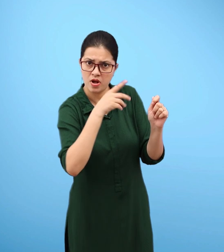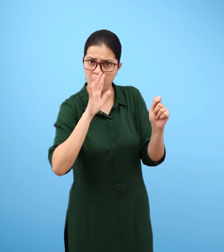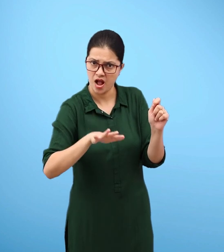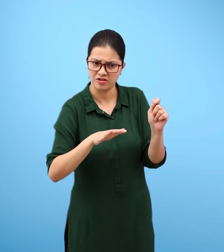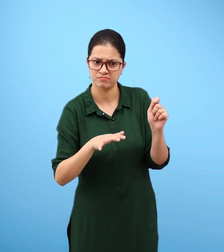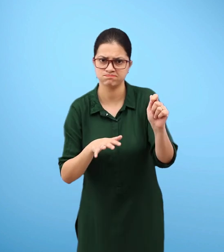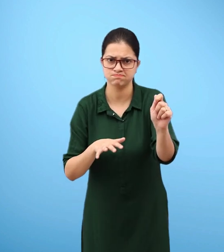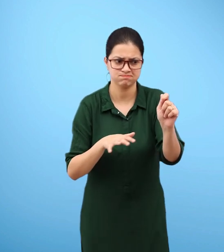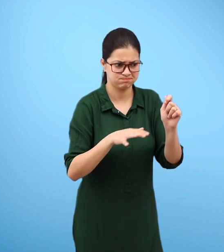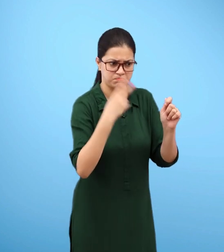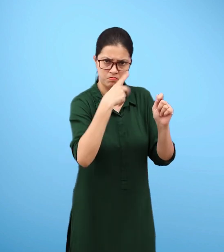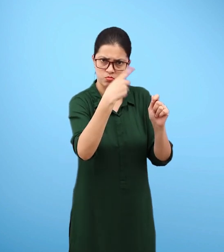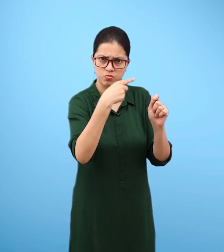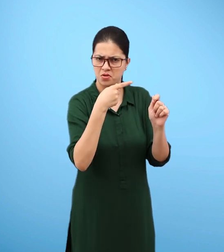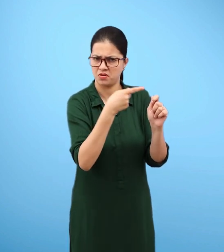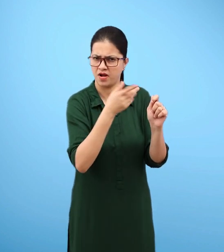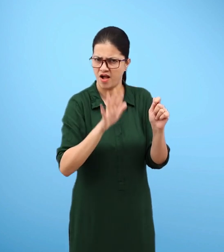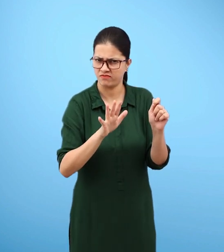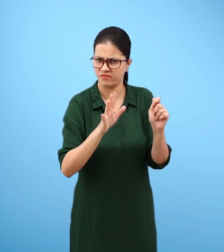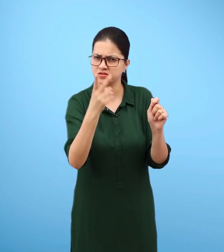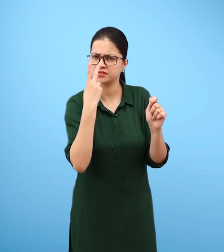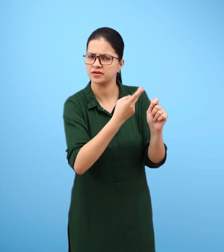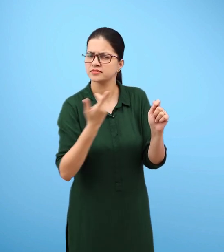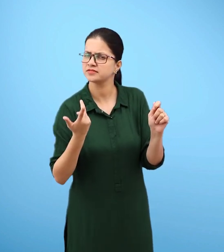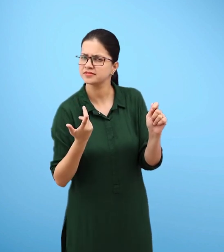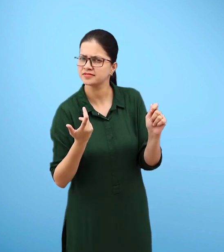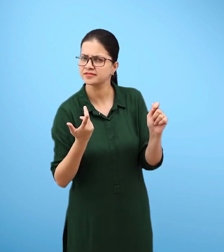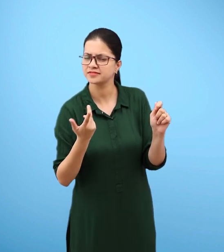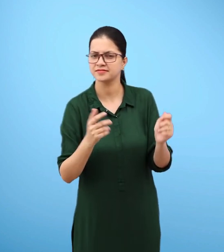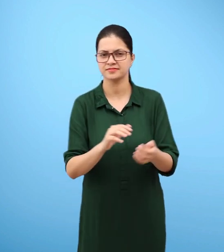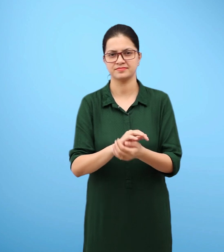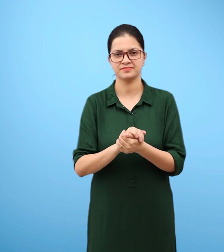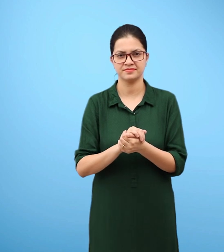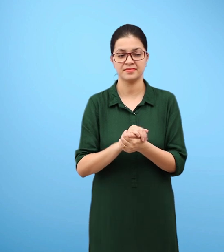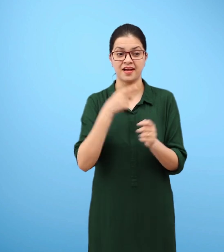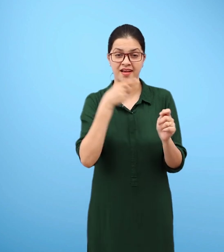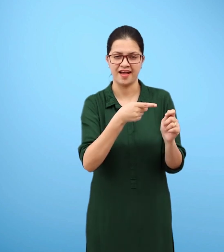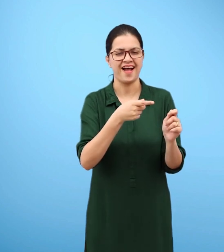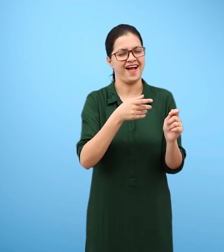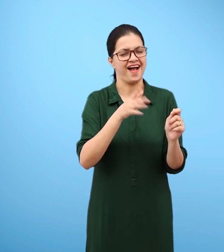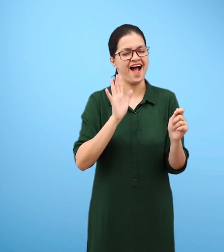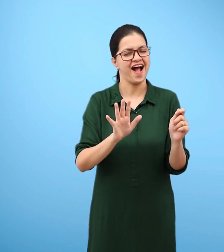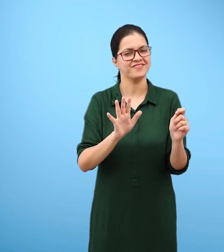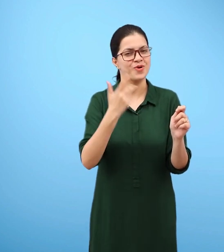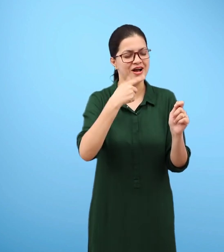little back and forth Observe what happens Does the firki rotate?